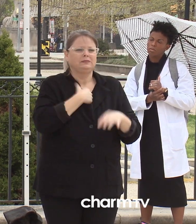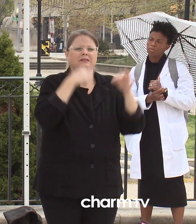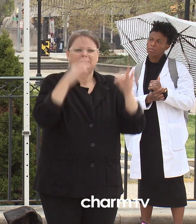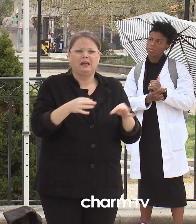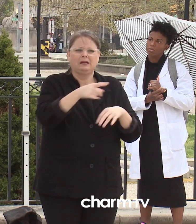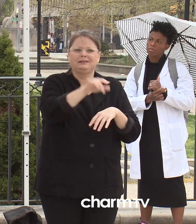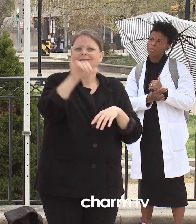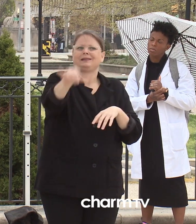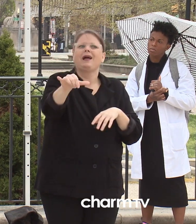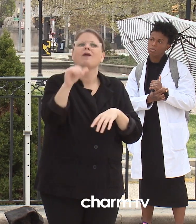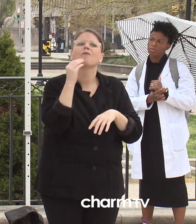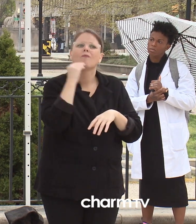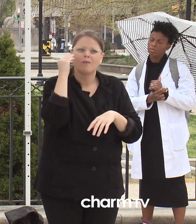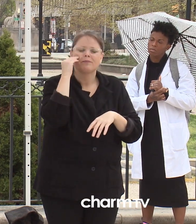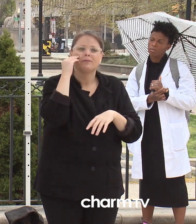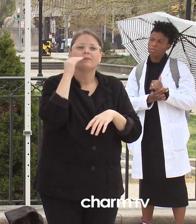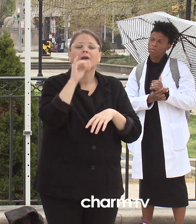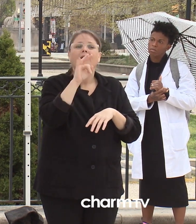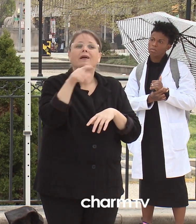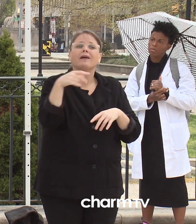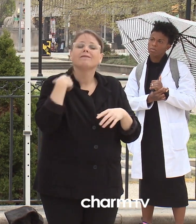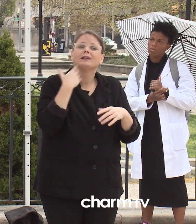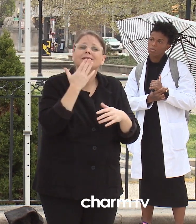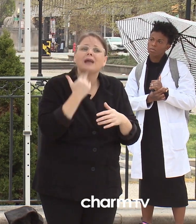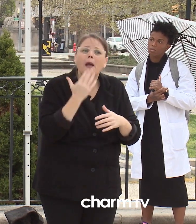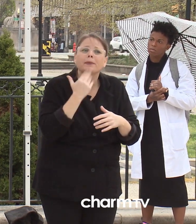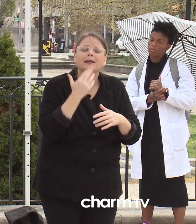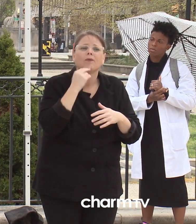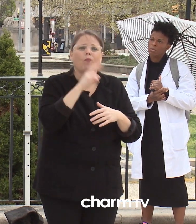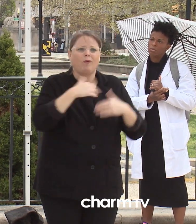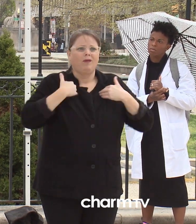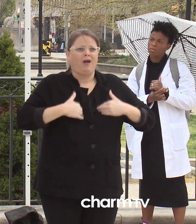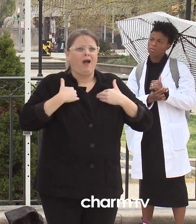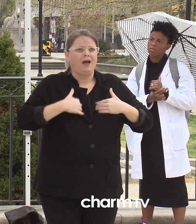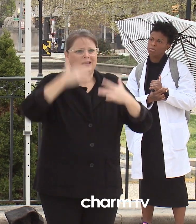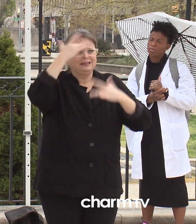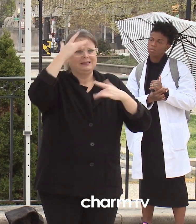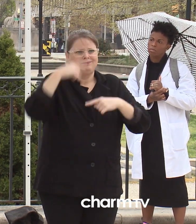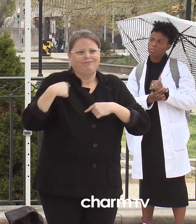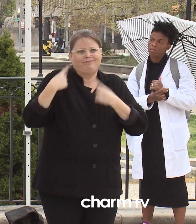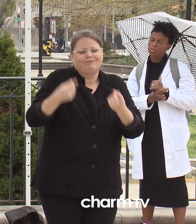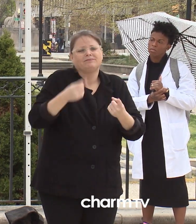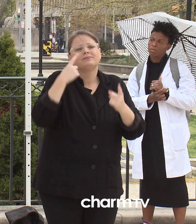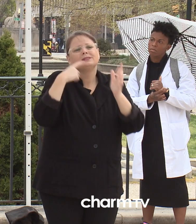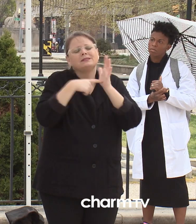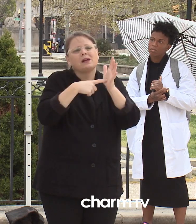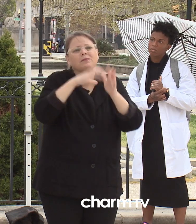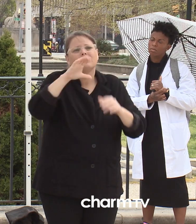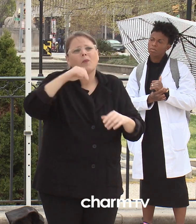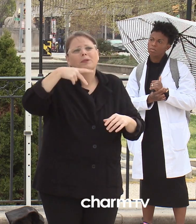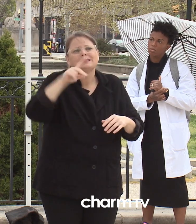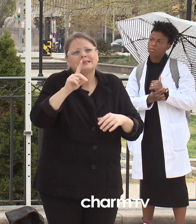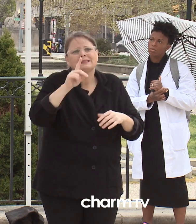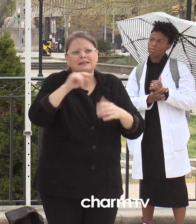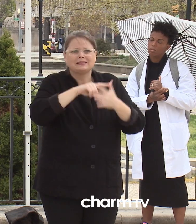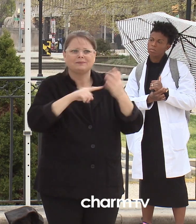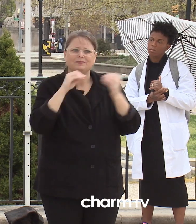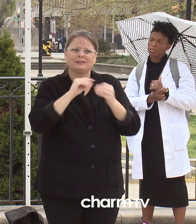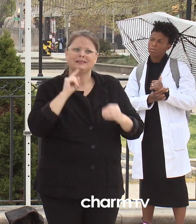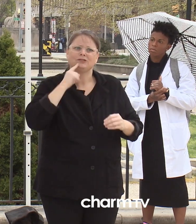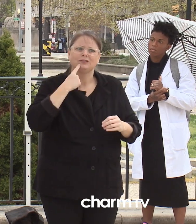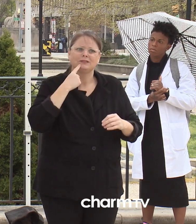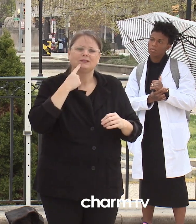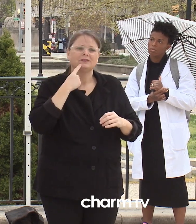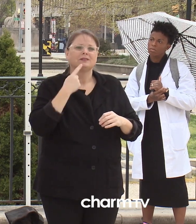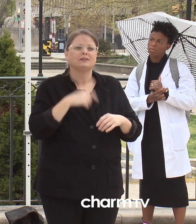heart disease, lung disease, or COPD. Their vital signs have to be within normal limits, and they also have to be able to ambulate or